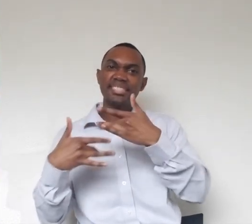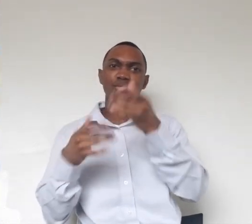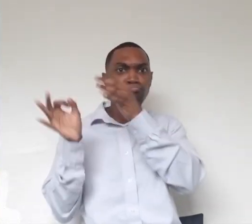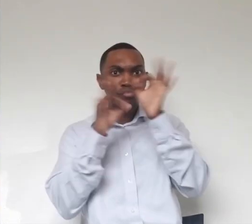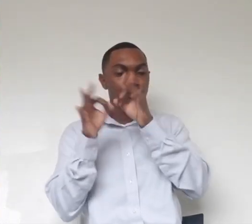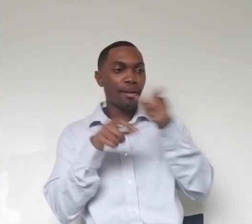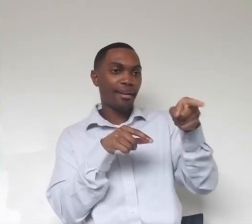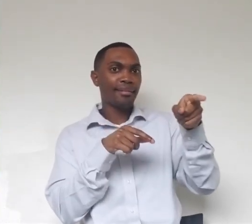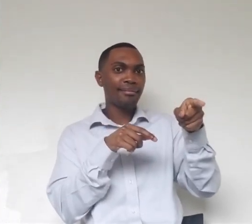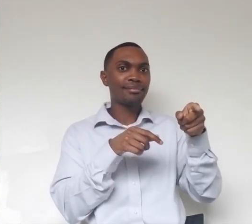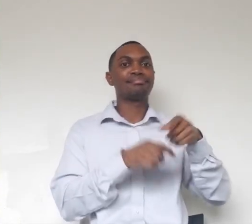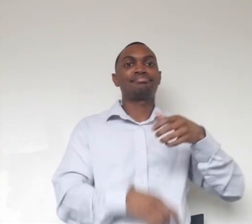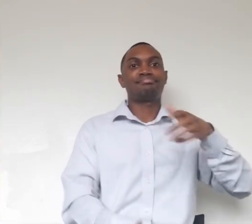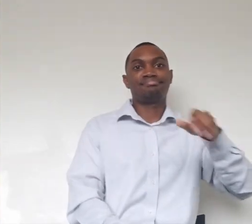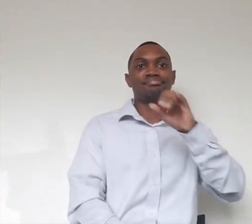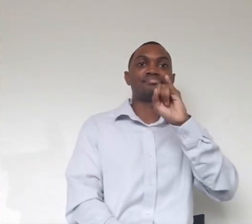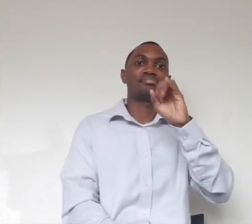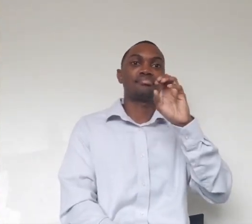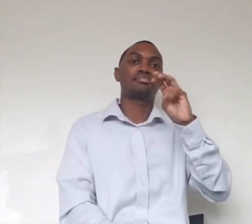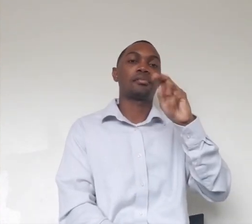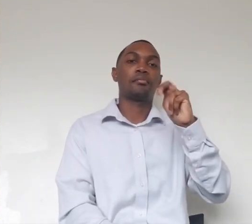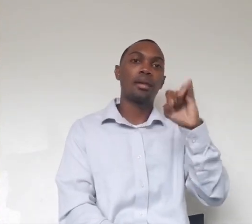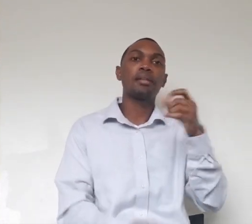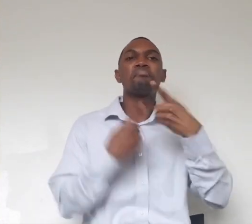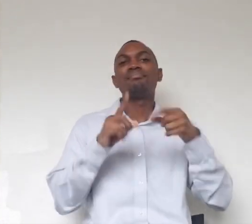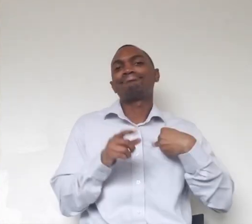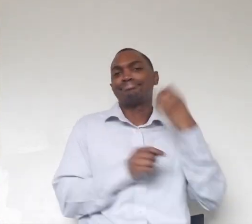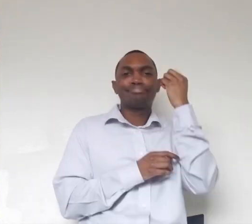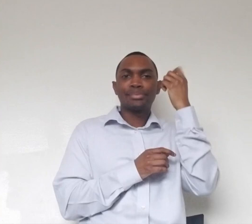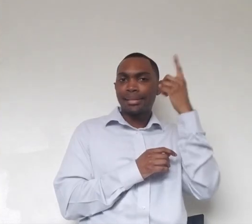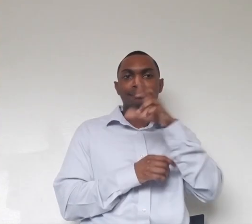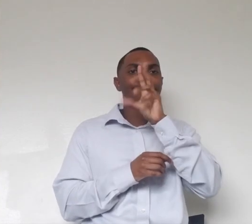we're going to be pretty understanding because ducklings are adorable and they distract humans all the time too.